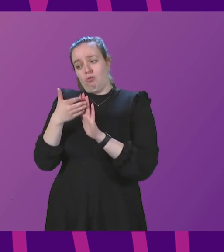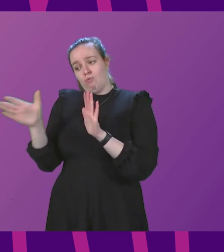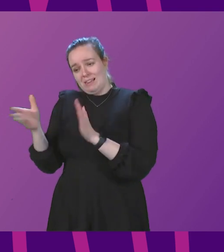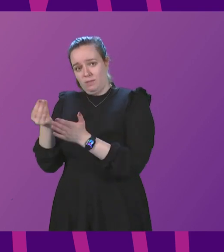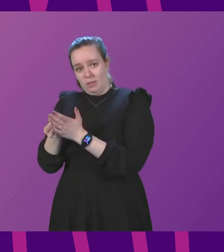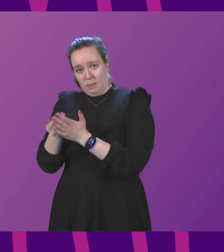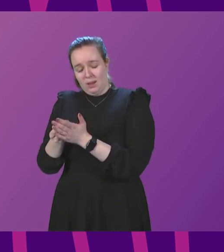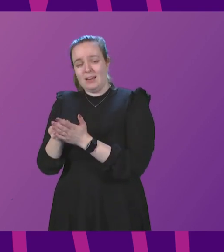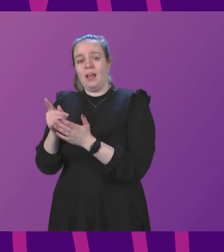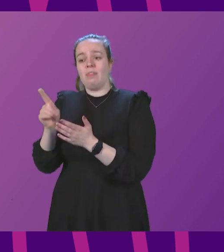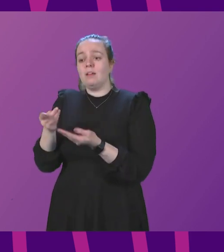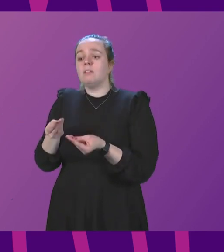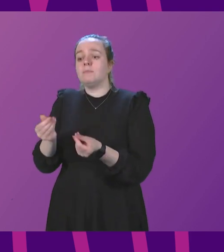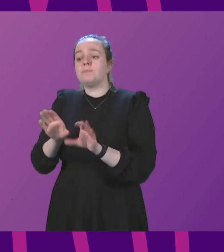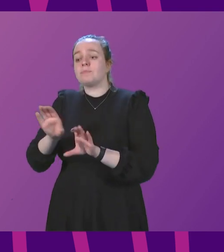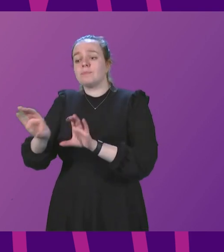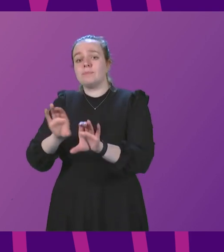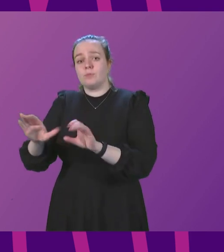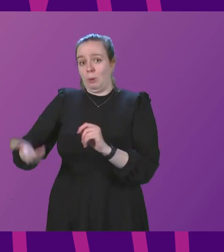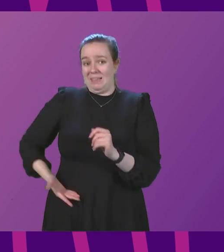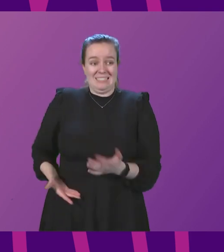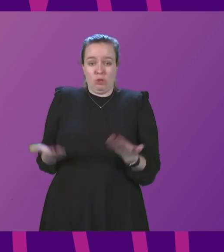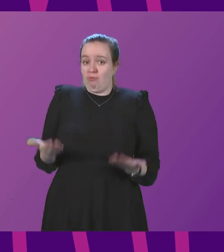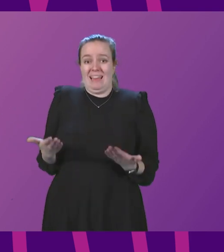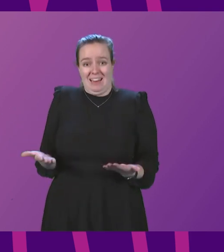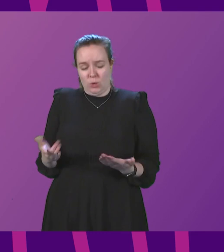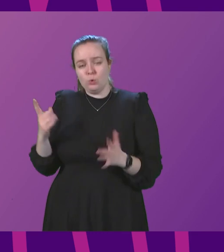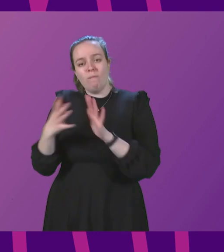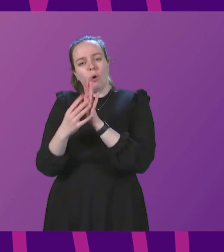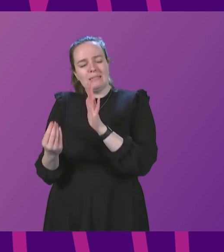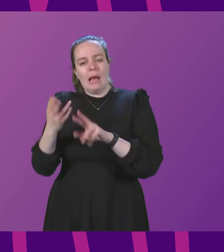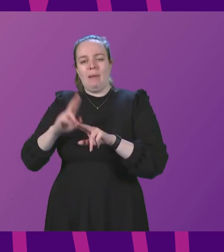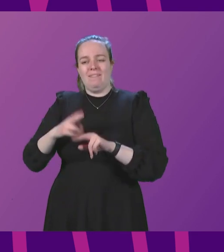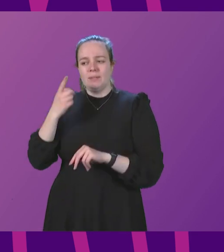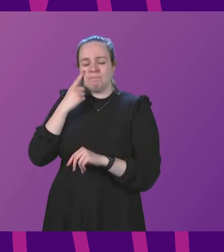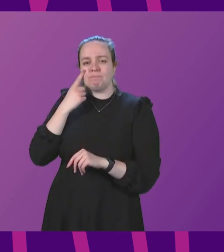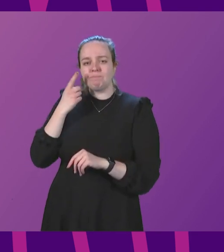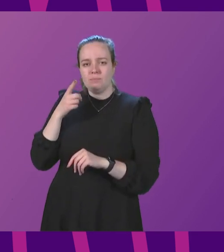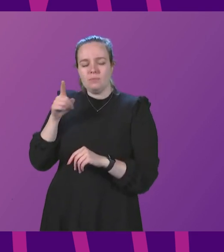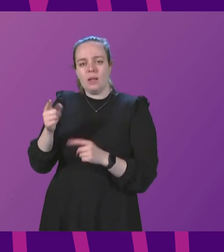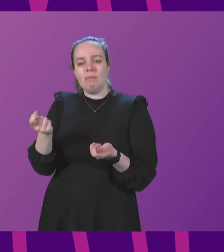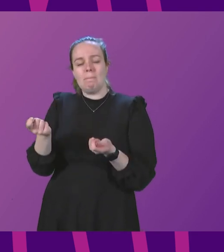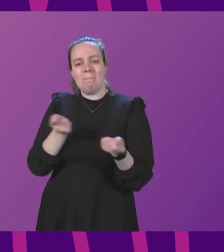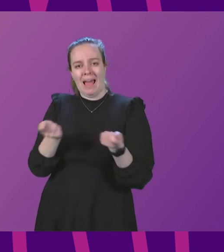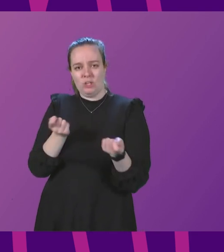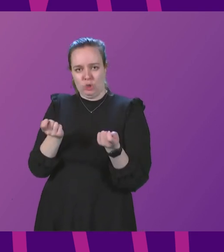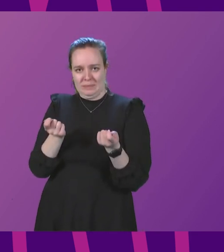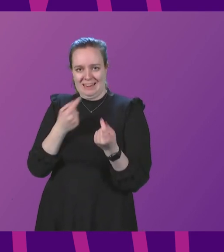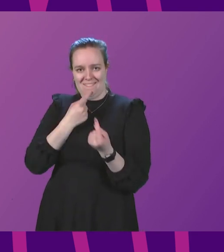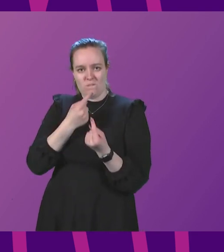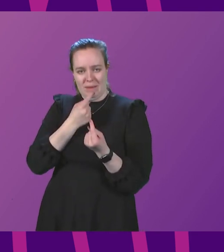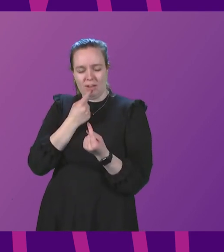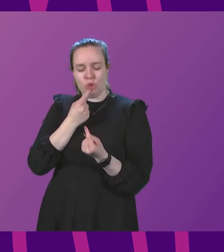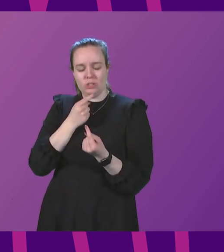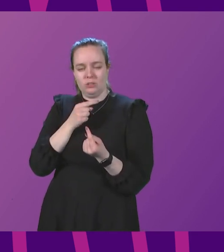money that is flowing to businesses right now and so for example if we look at the management information